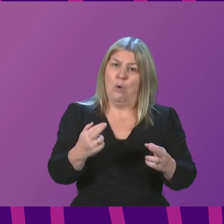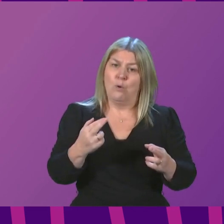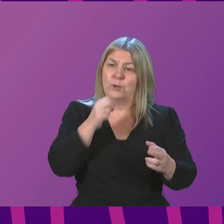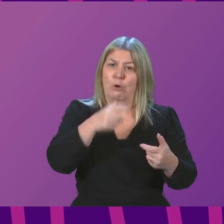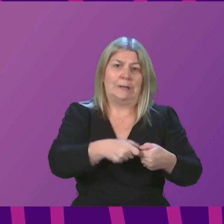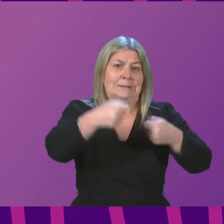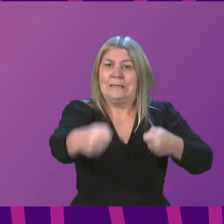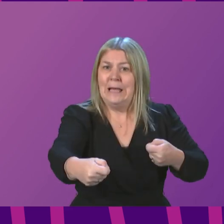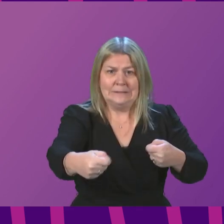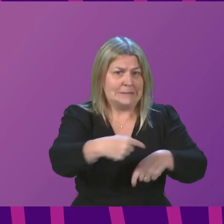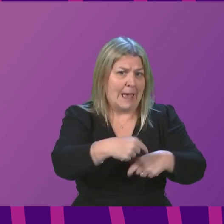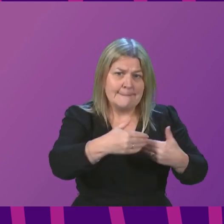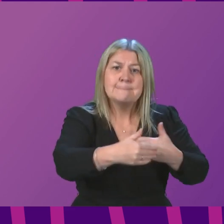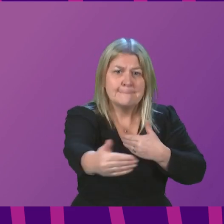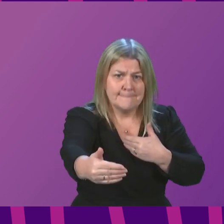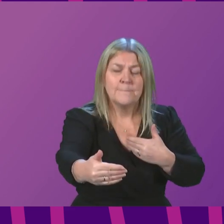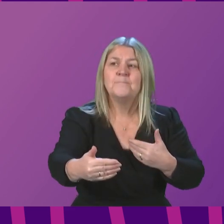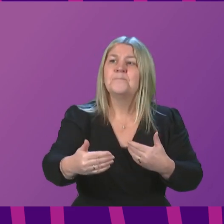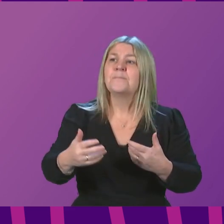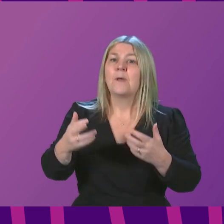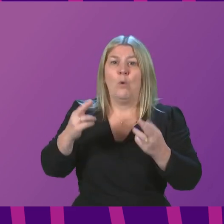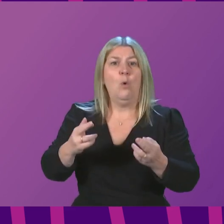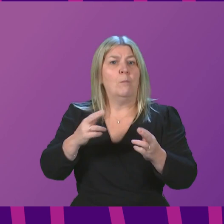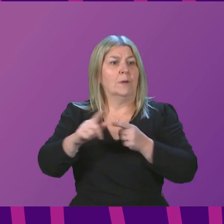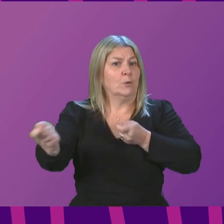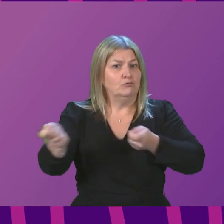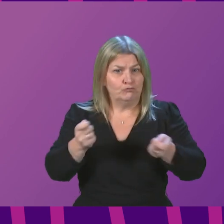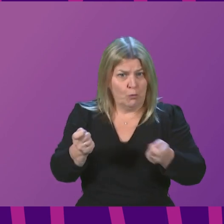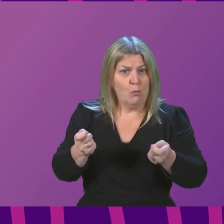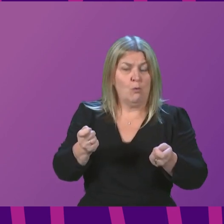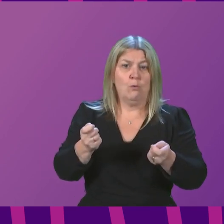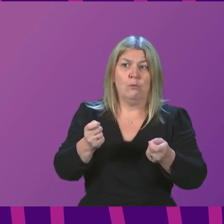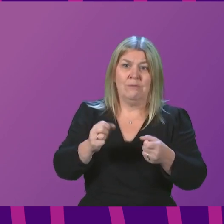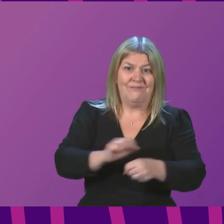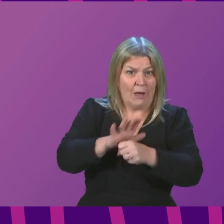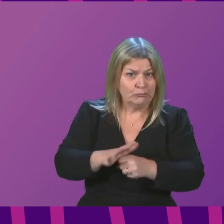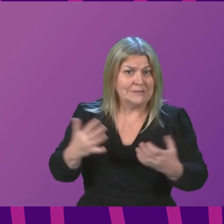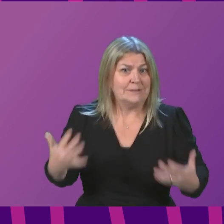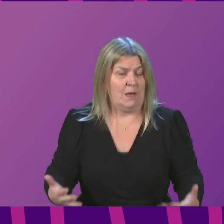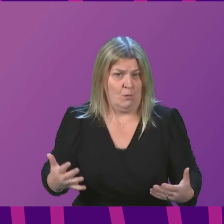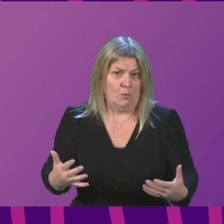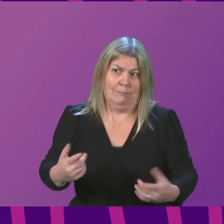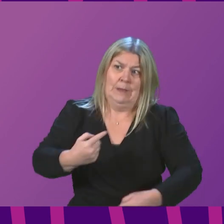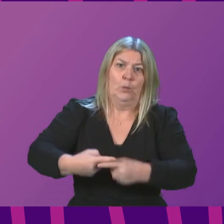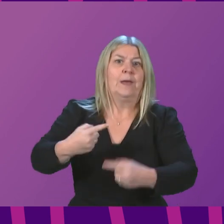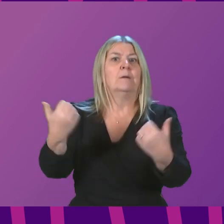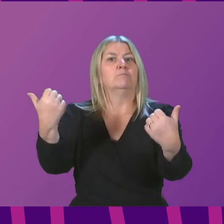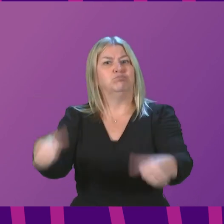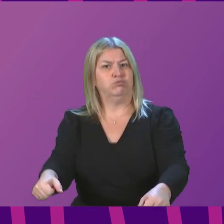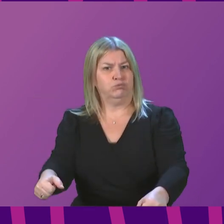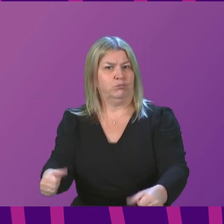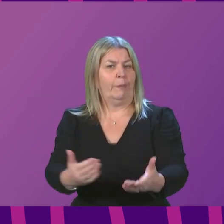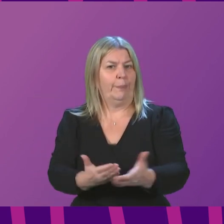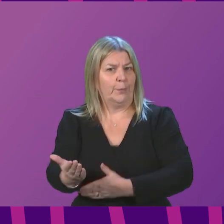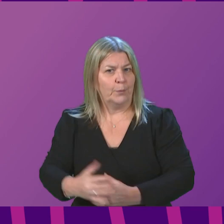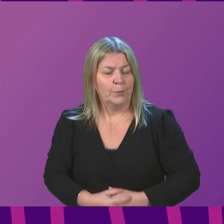more we will stick to it now, the quicker we will get through this. There is a range of support that is available. I would highlight now